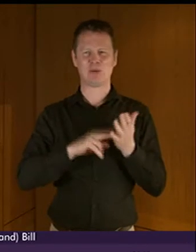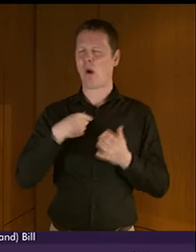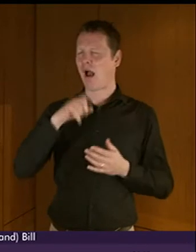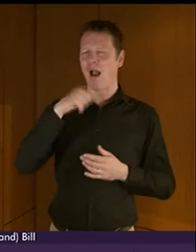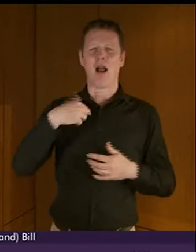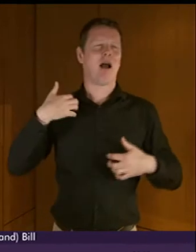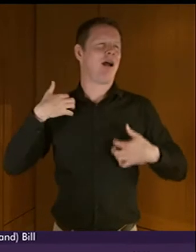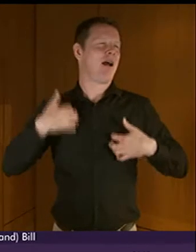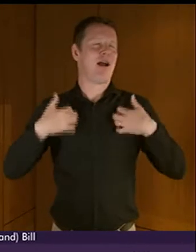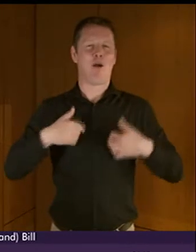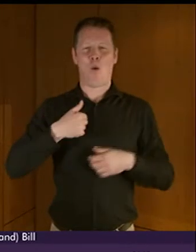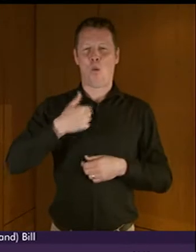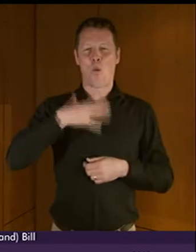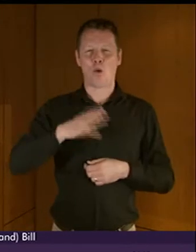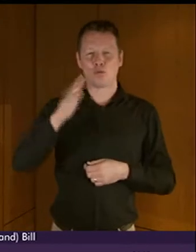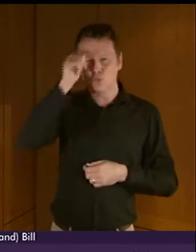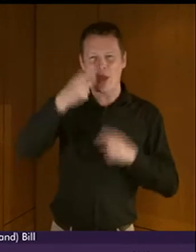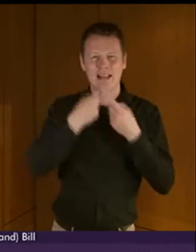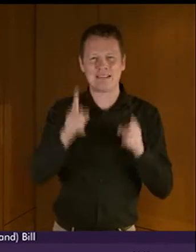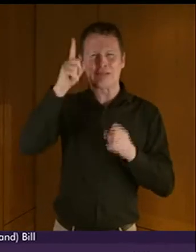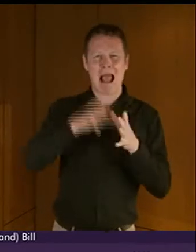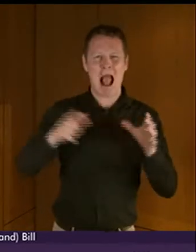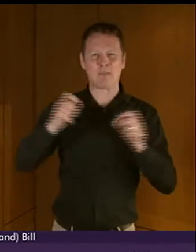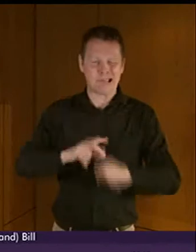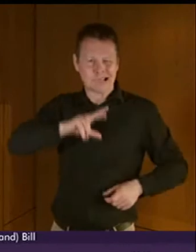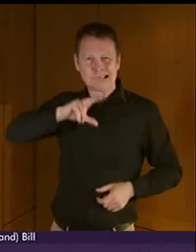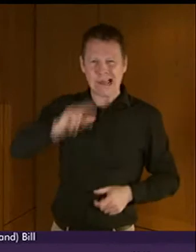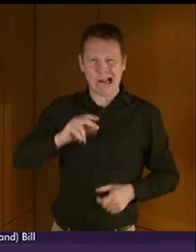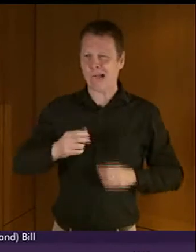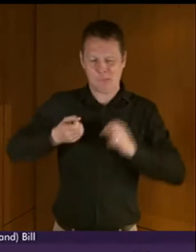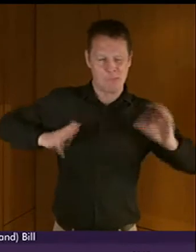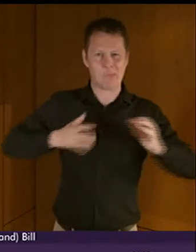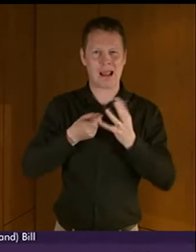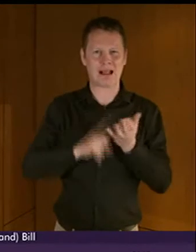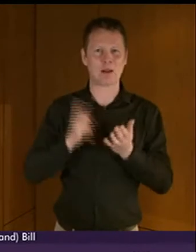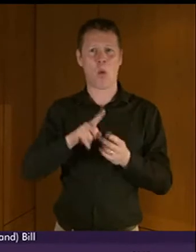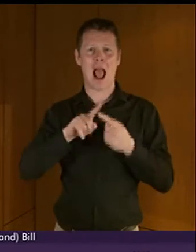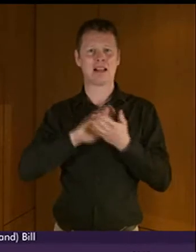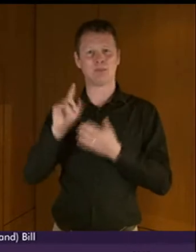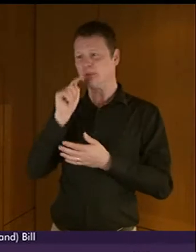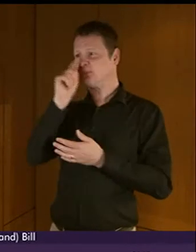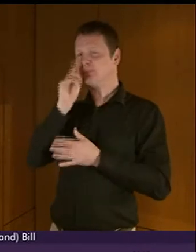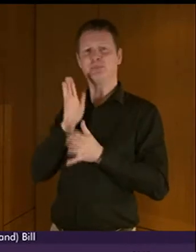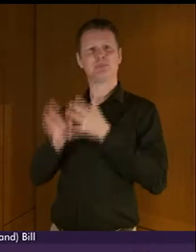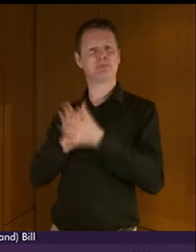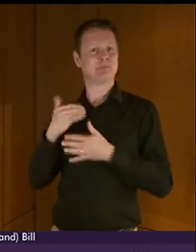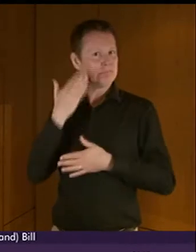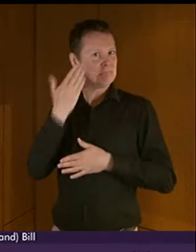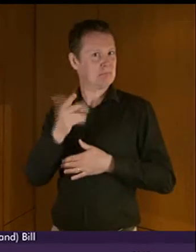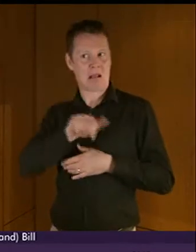and Porsche Morningside BSL, perhaps after the debate here.